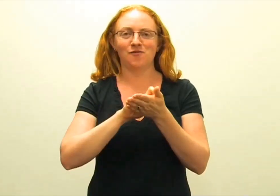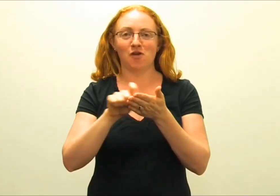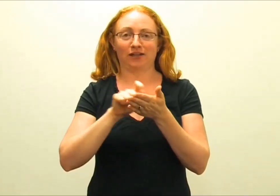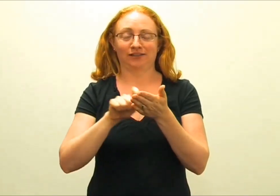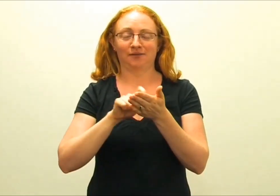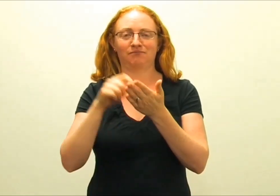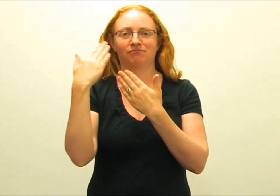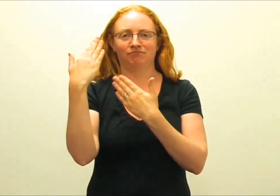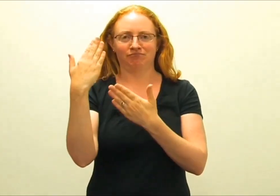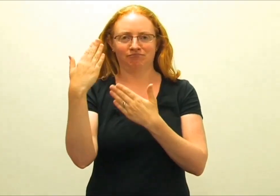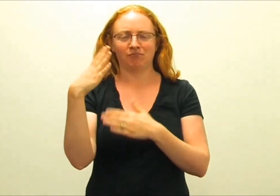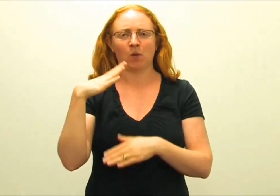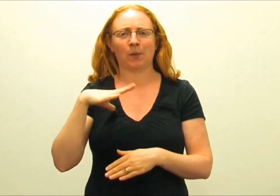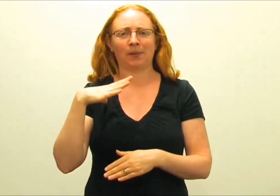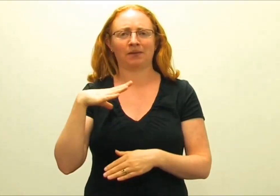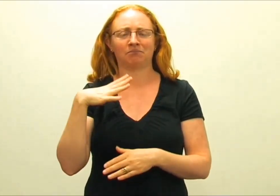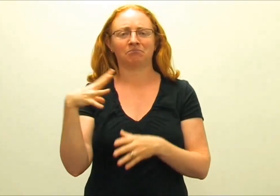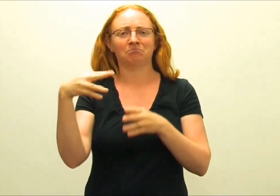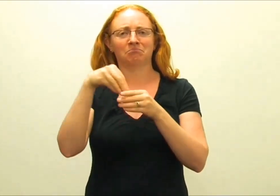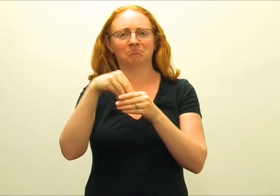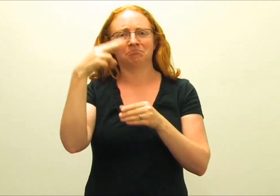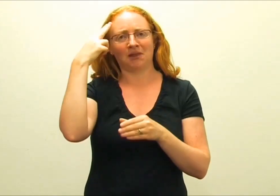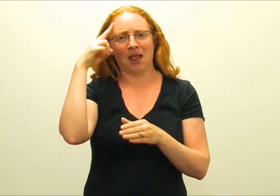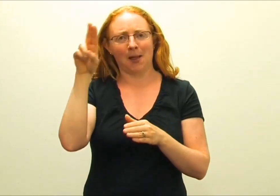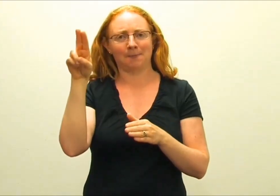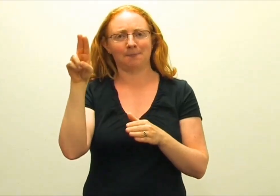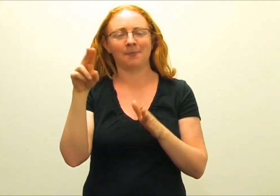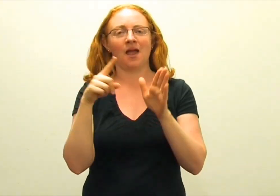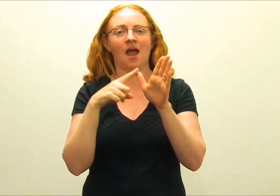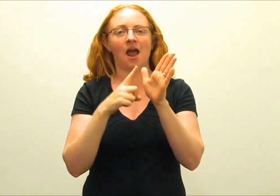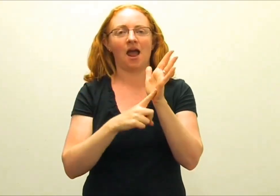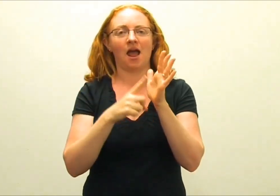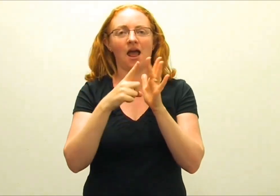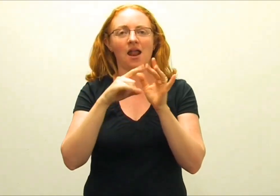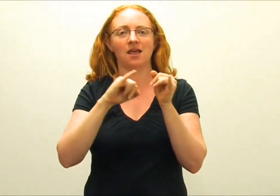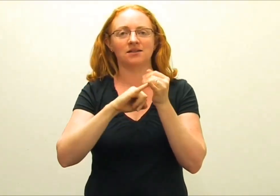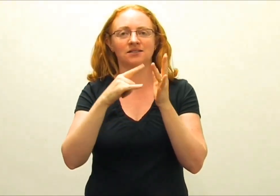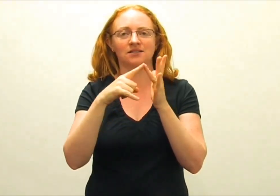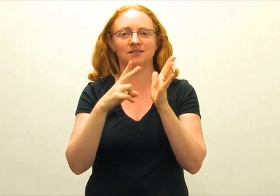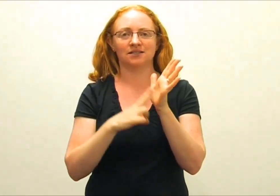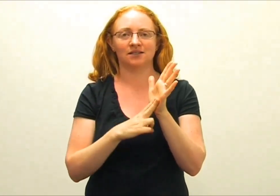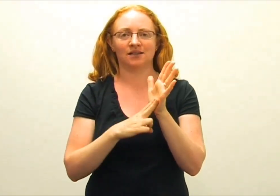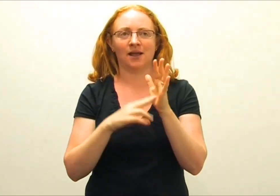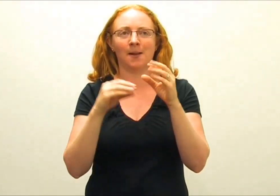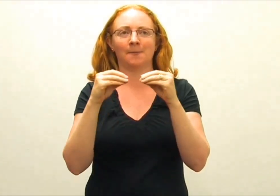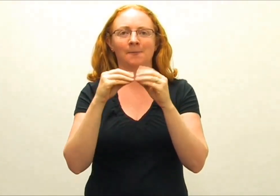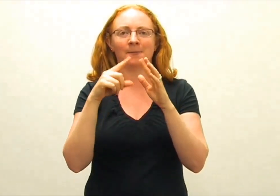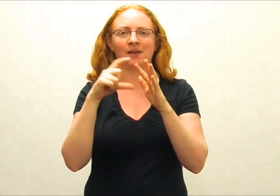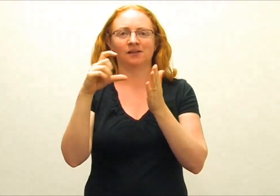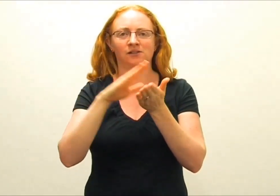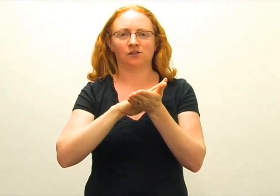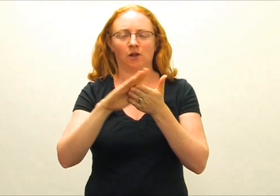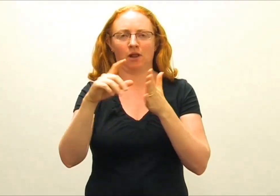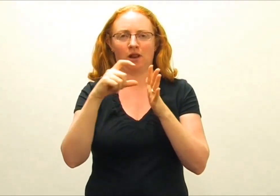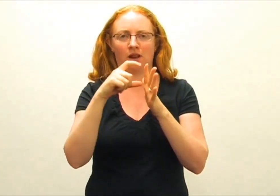So another writer's lecture. A woman named Alison Bechdel.